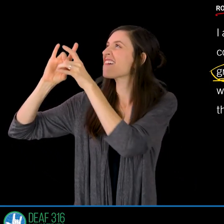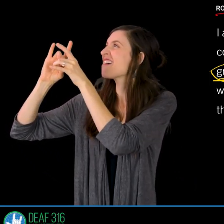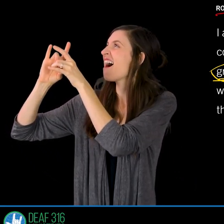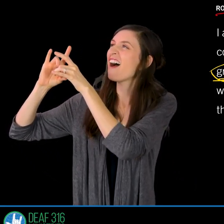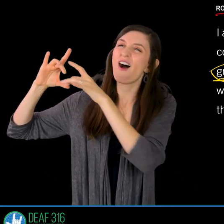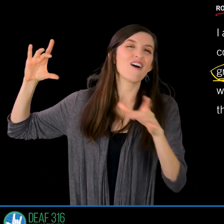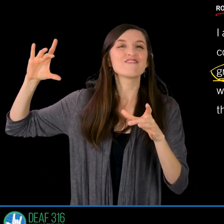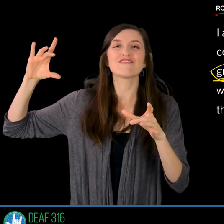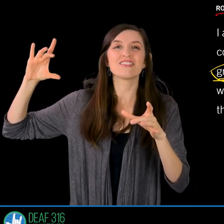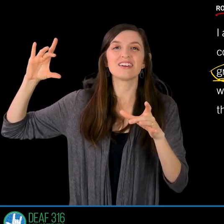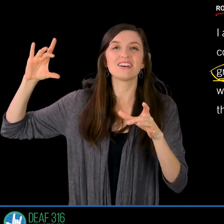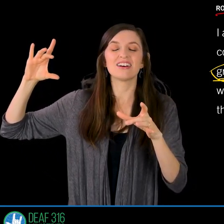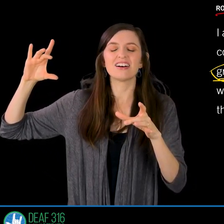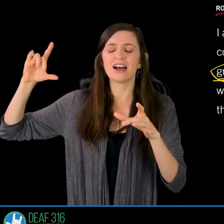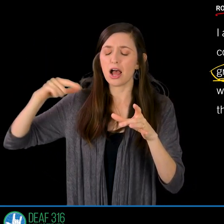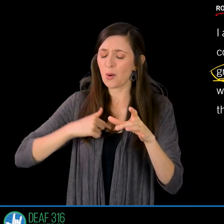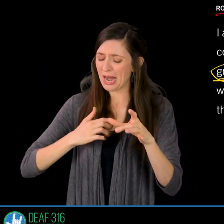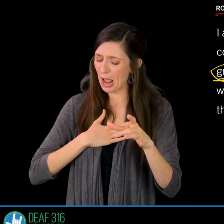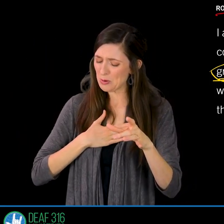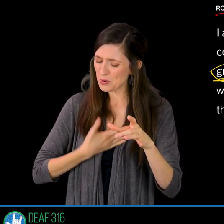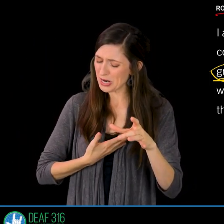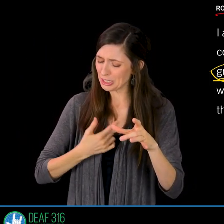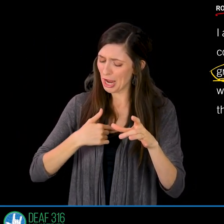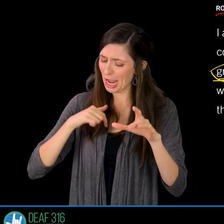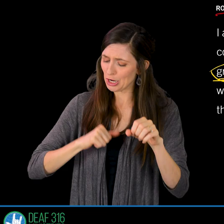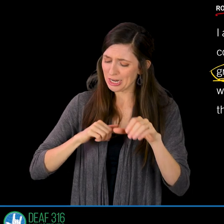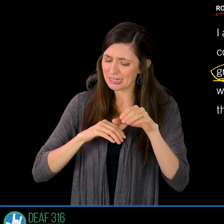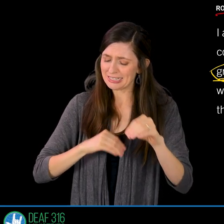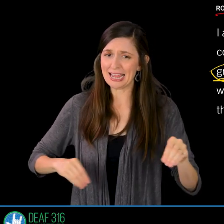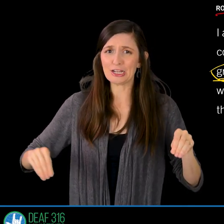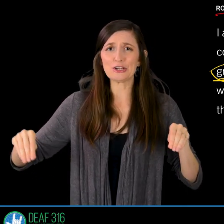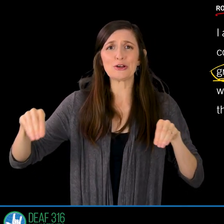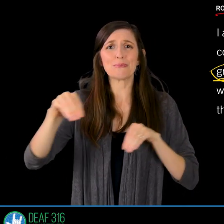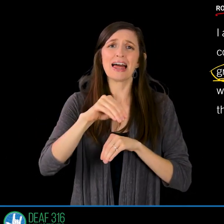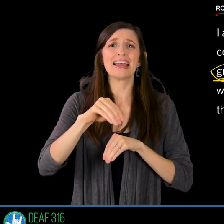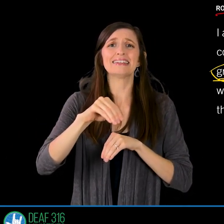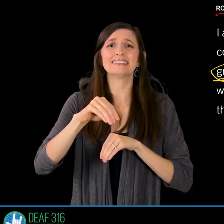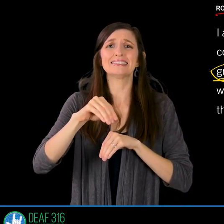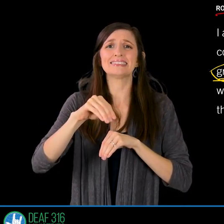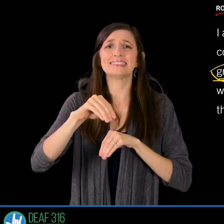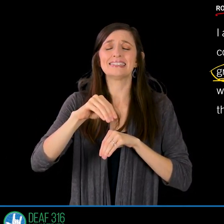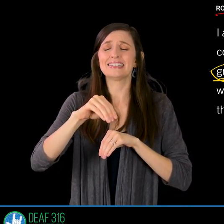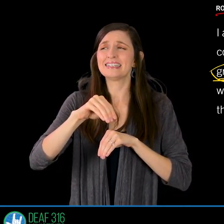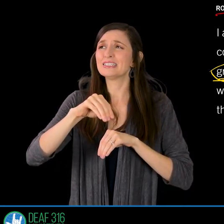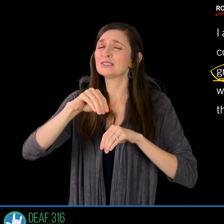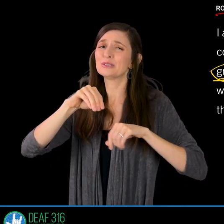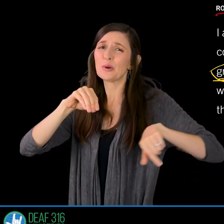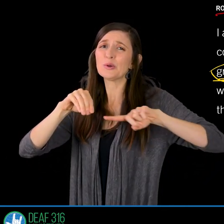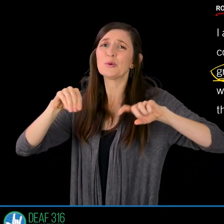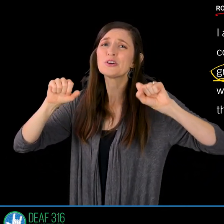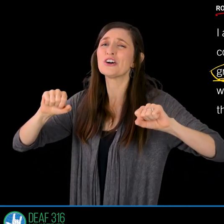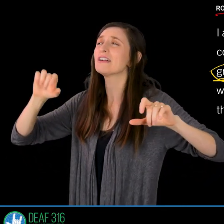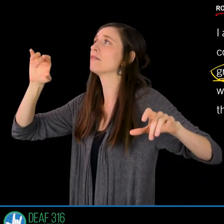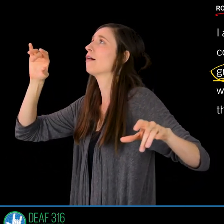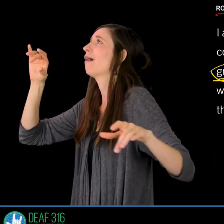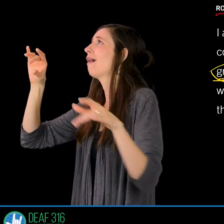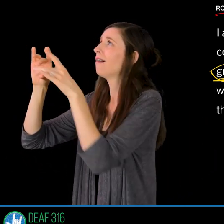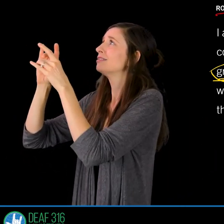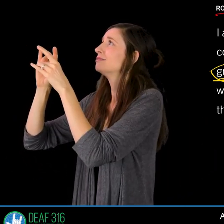if Paul could he says I would be accursed for them I can't God hasn't set up the world that way and